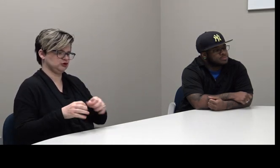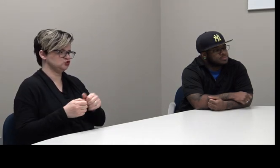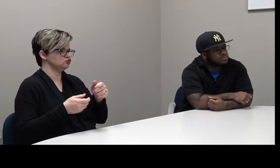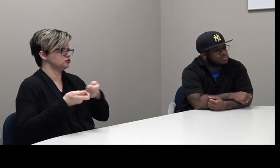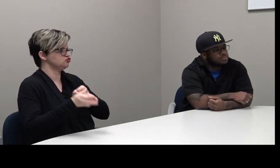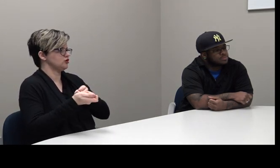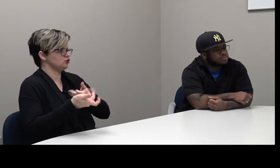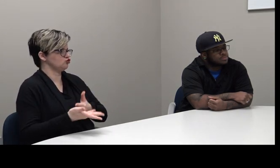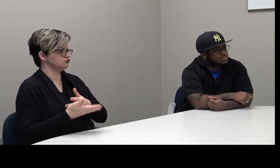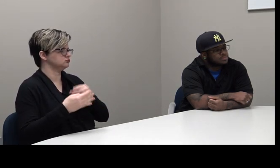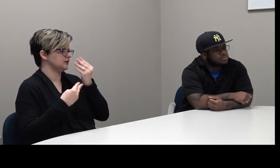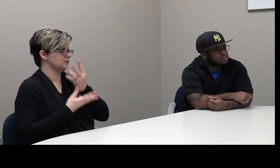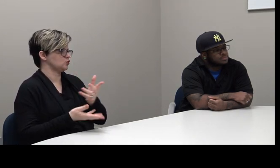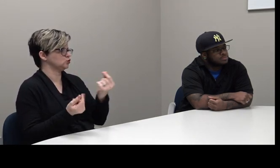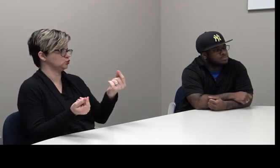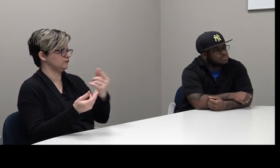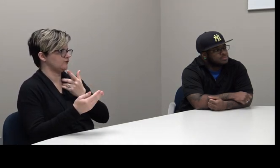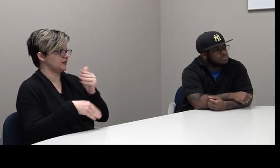Okay.